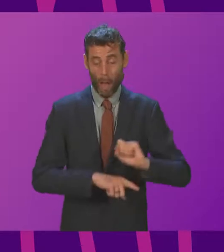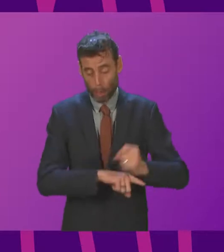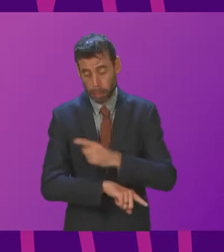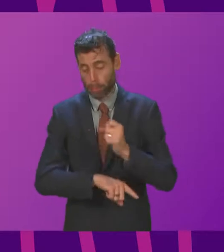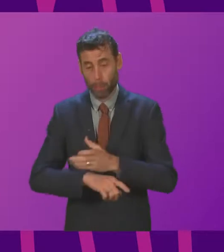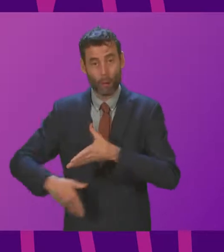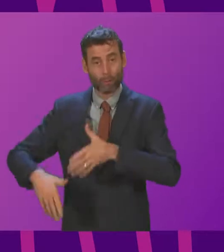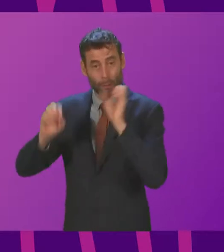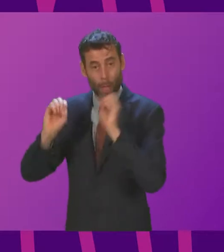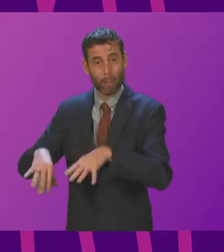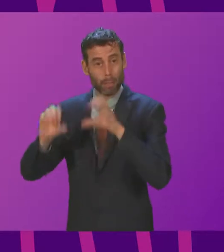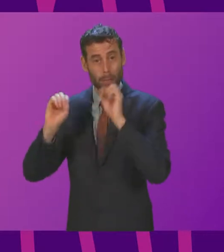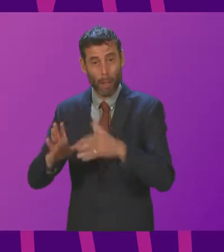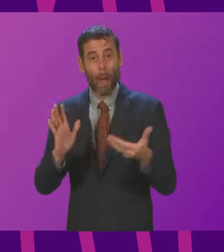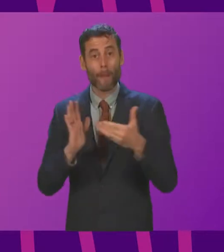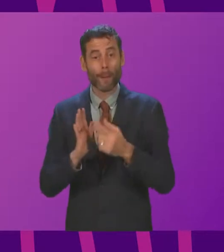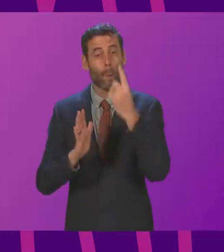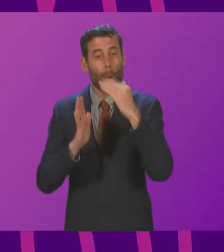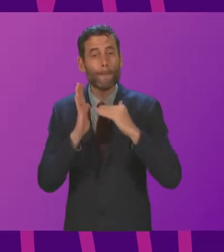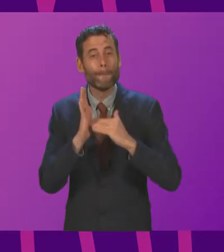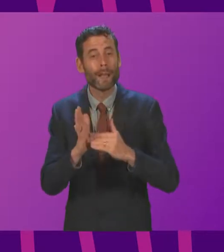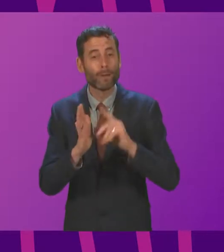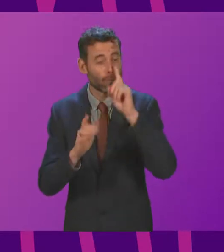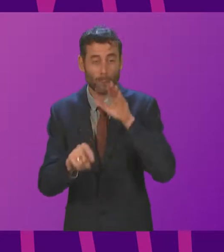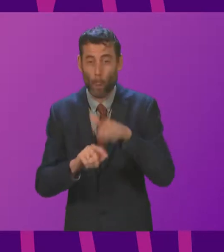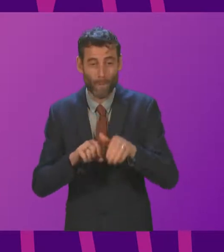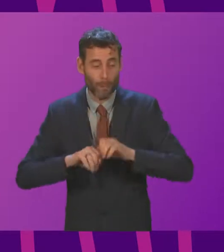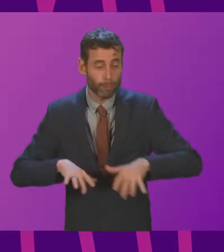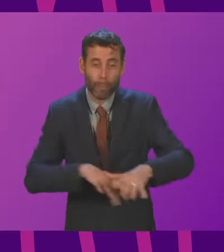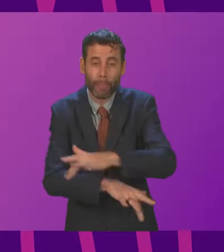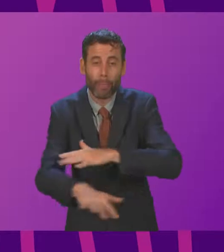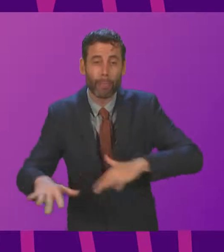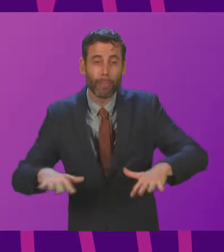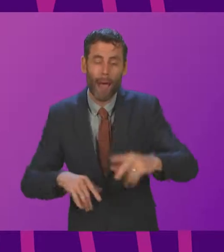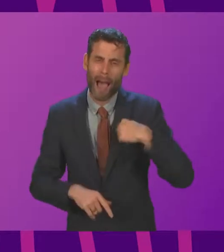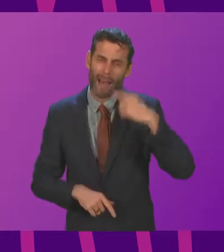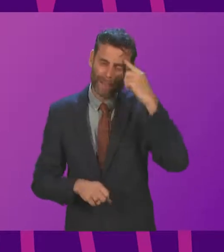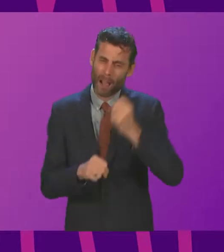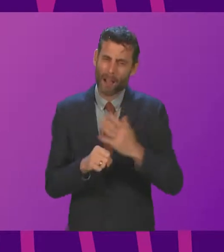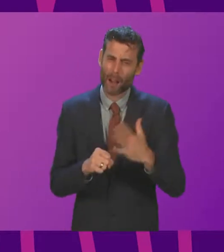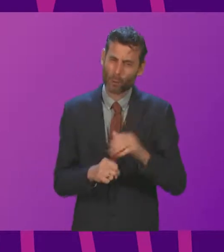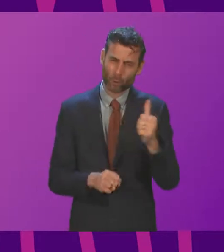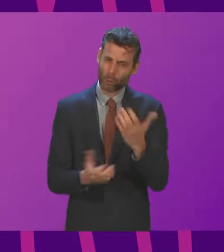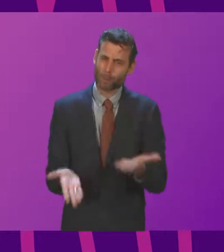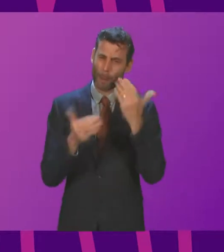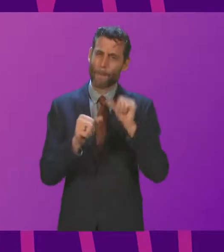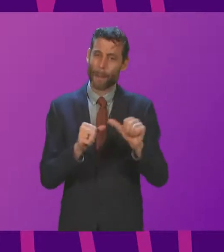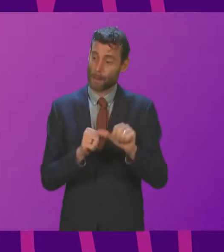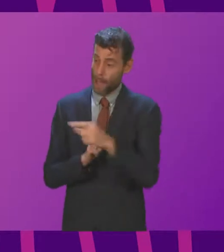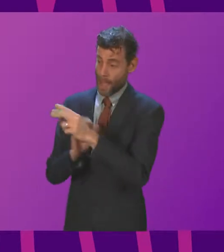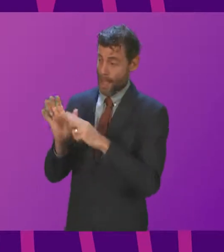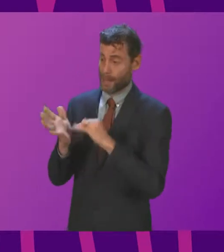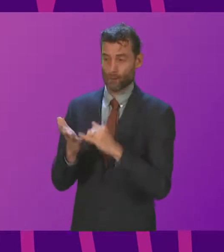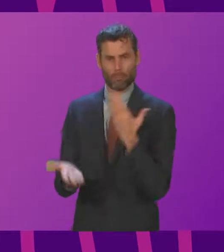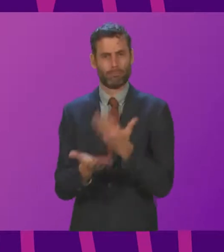rise. And over a million rats. Glasgow deserves better. So, while Nicola Sturgeon lectures the world about the global environment,